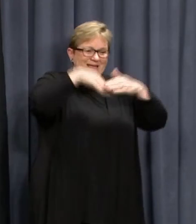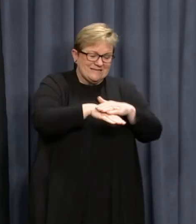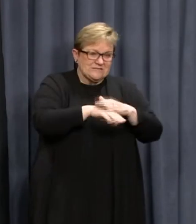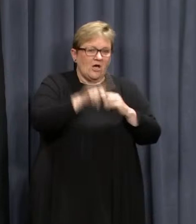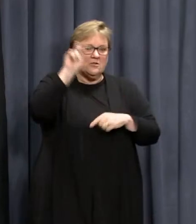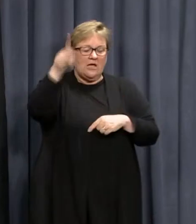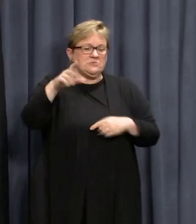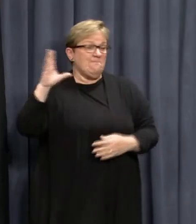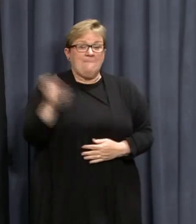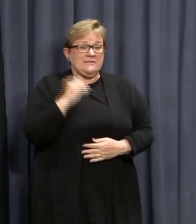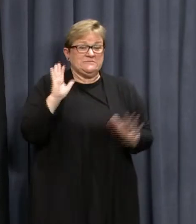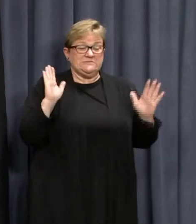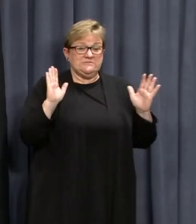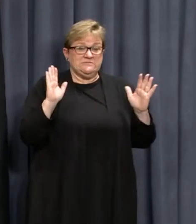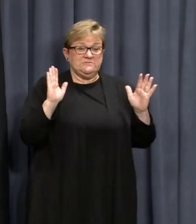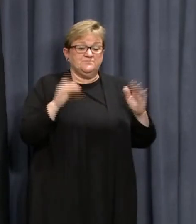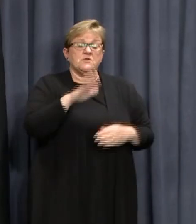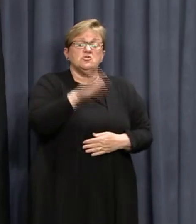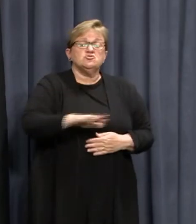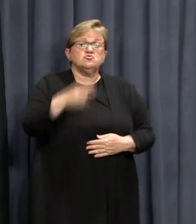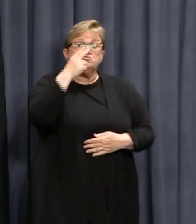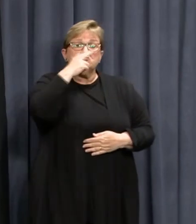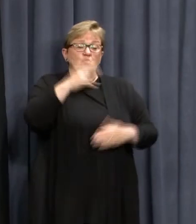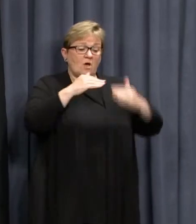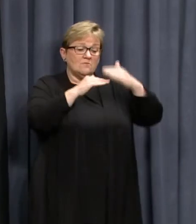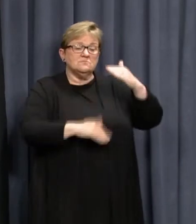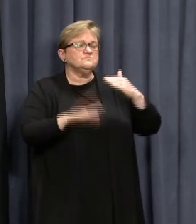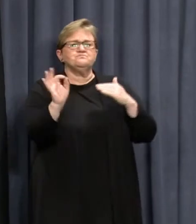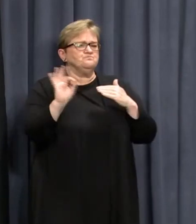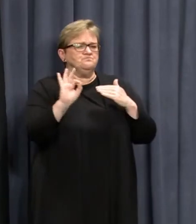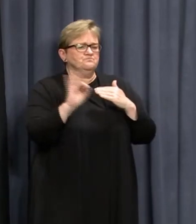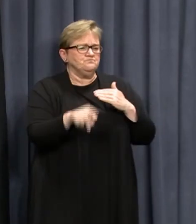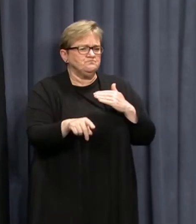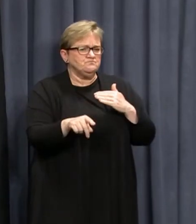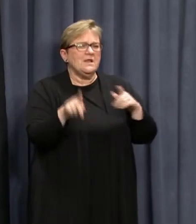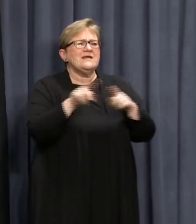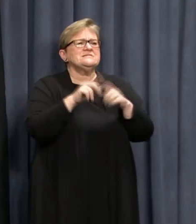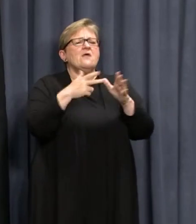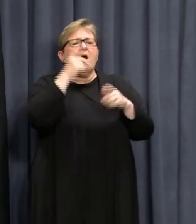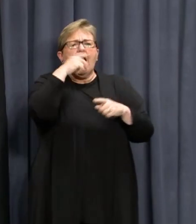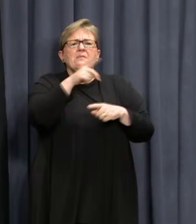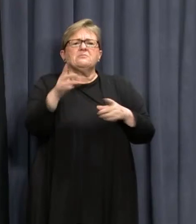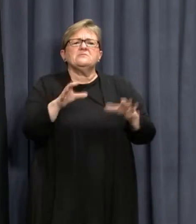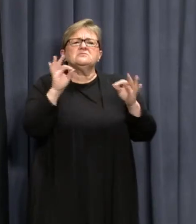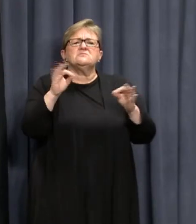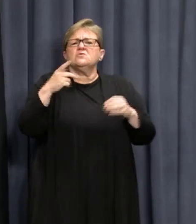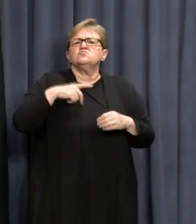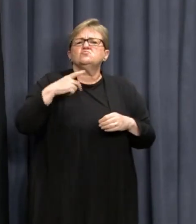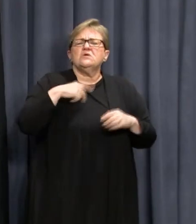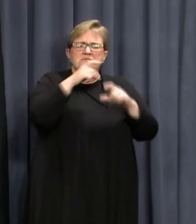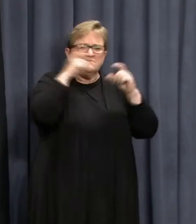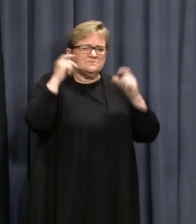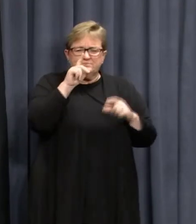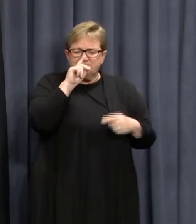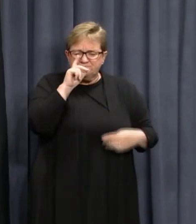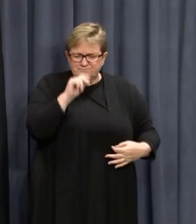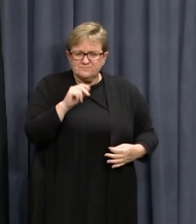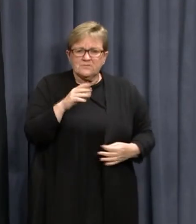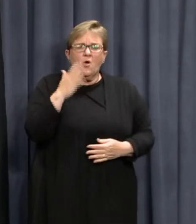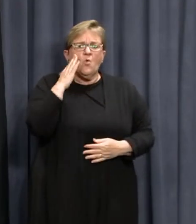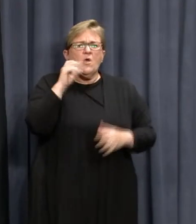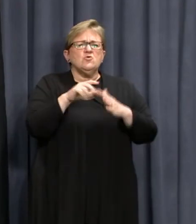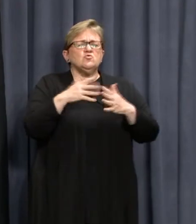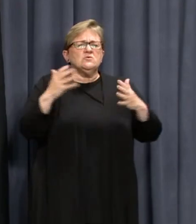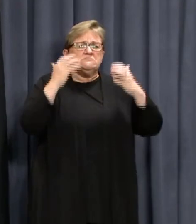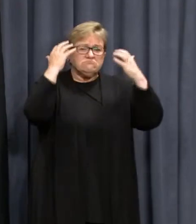and outside. Children 12 and under are exempt, as are other exempt people and when